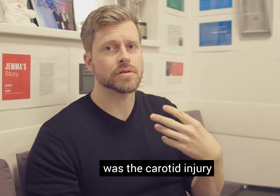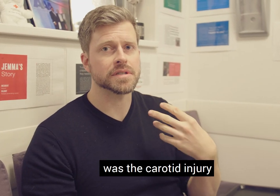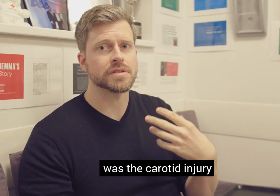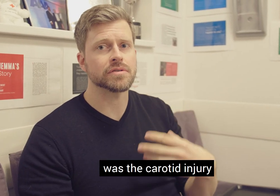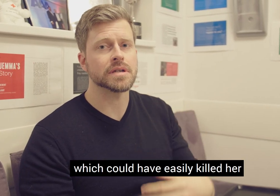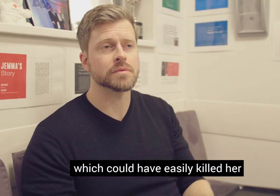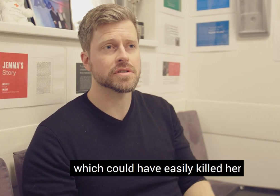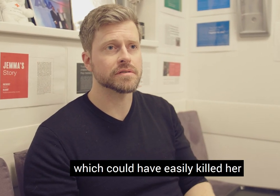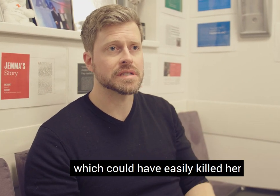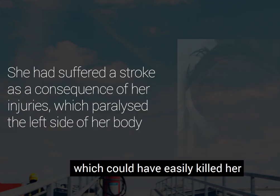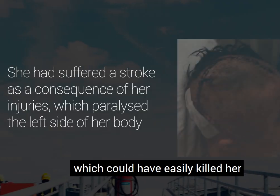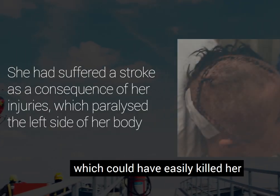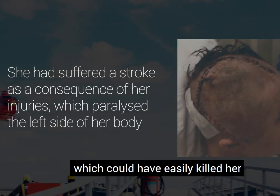carotid injury, which could have easily killed her.